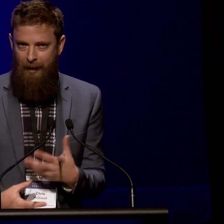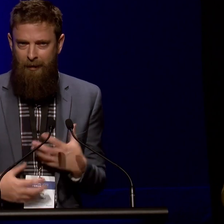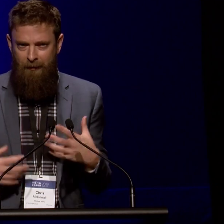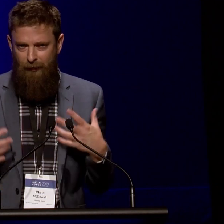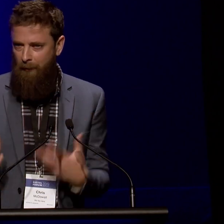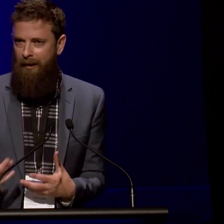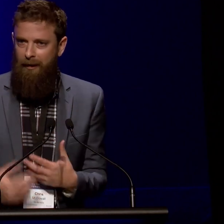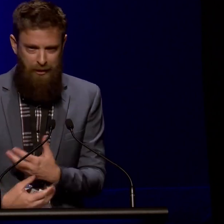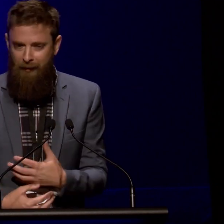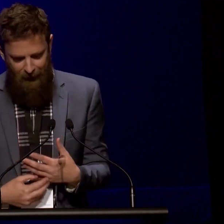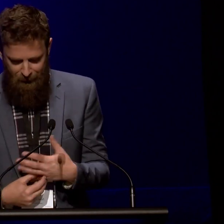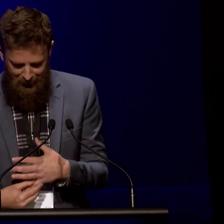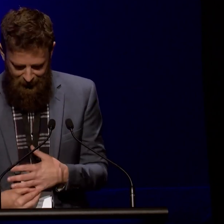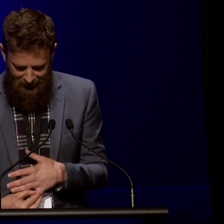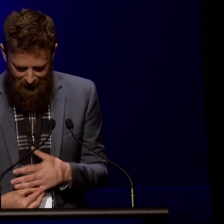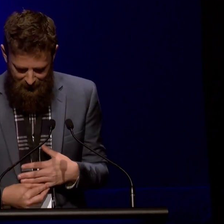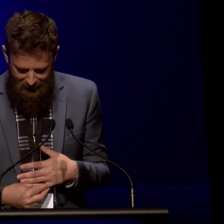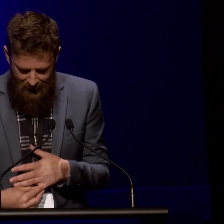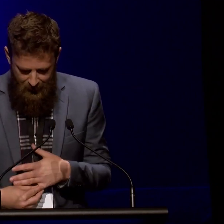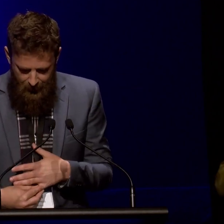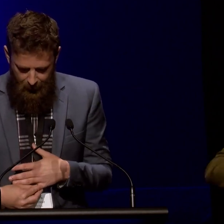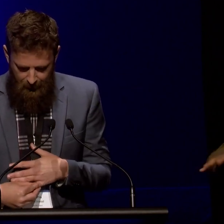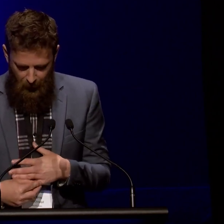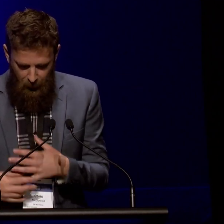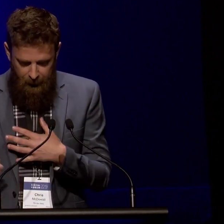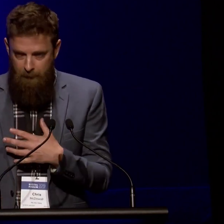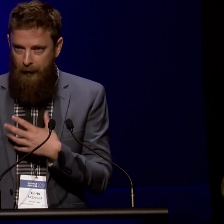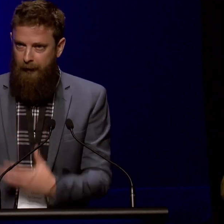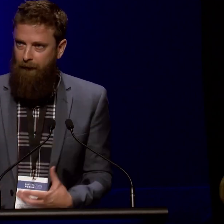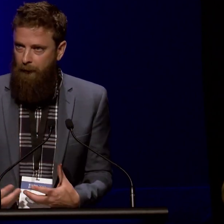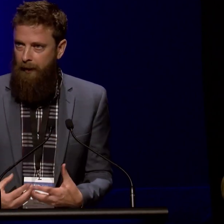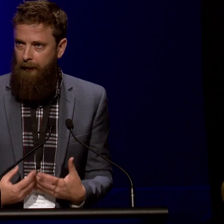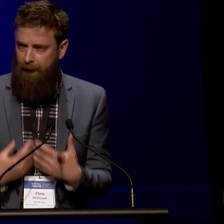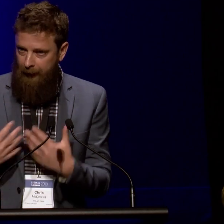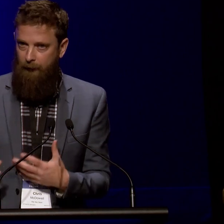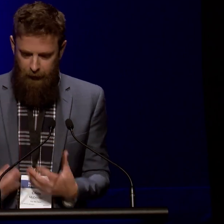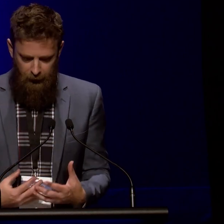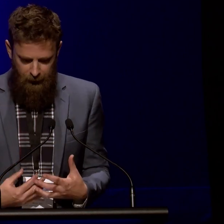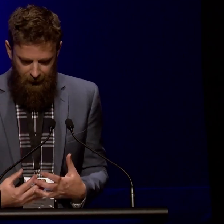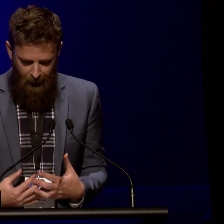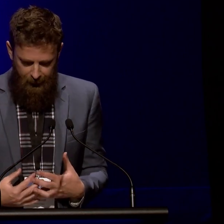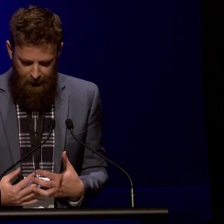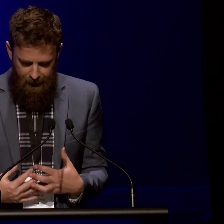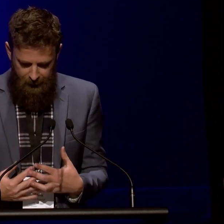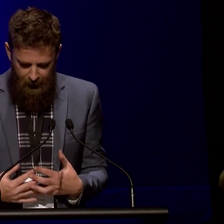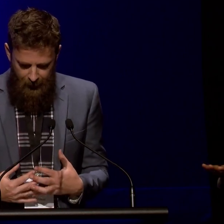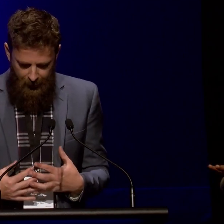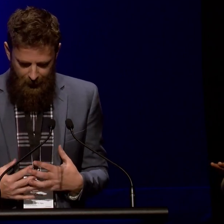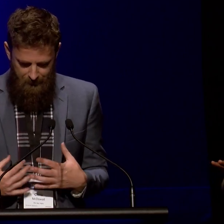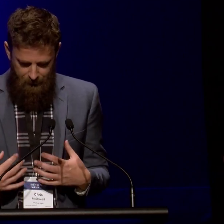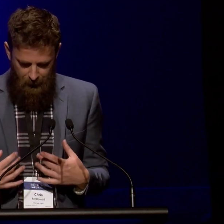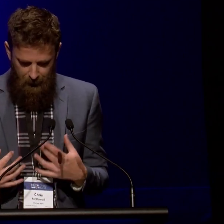vague, dynamic phenomena in geographic information systems. I worked at Manaaki Whenua, Landcare Research as a scientist.